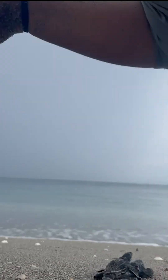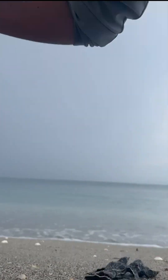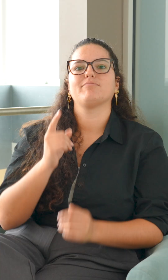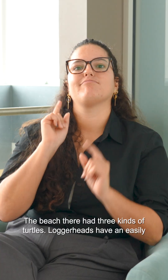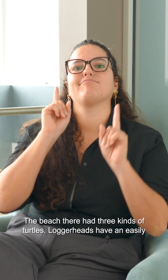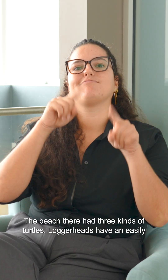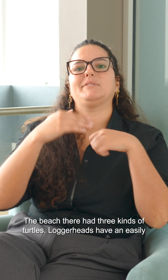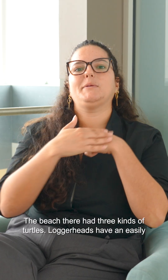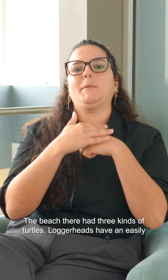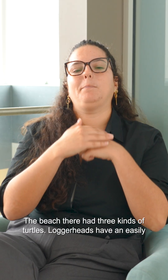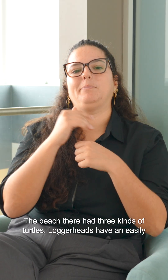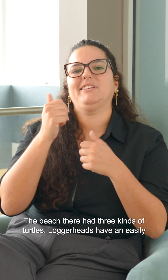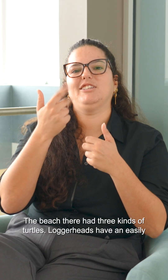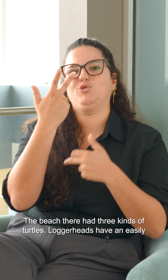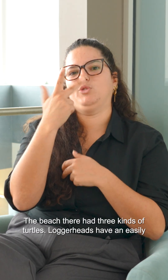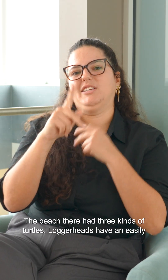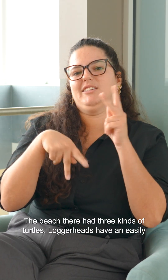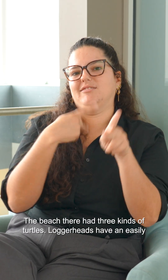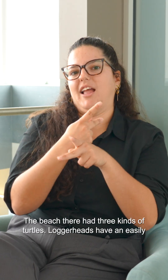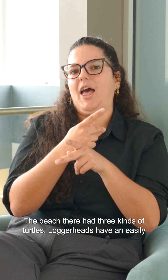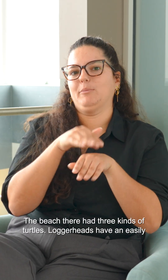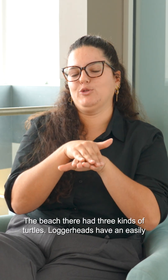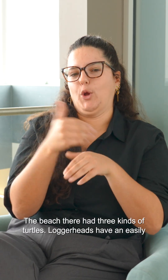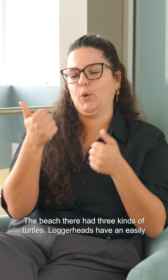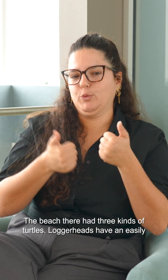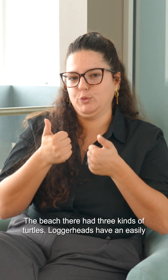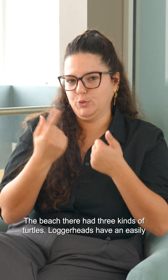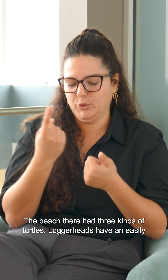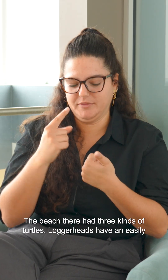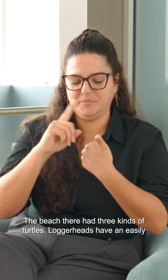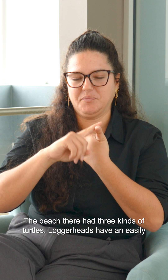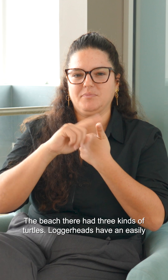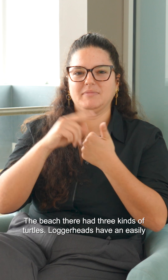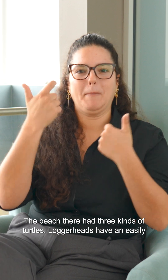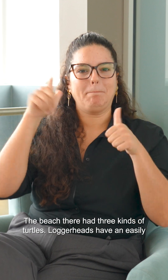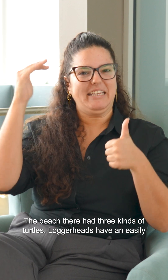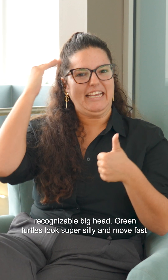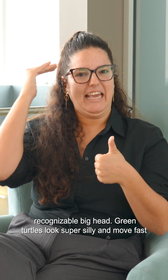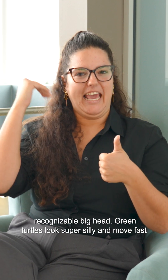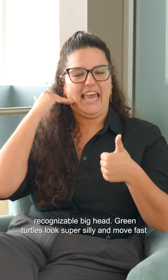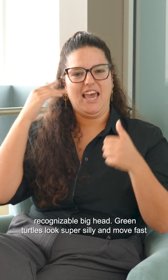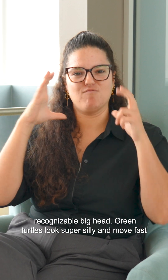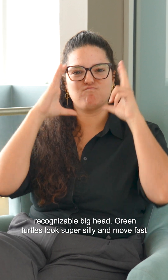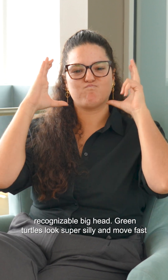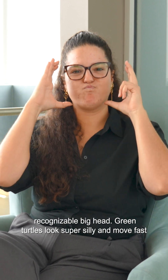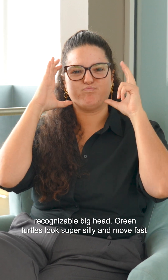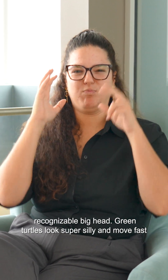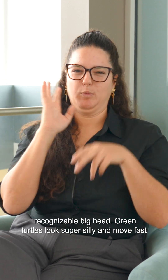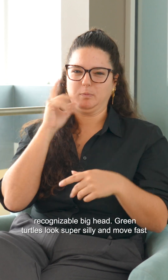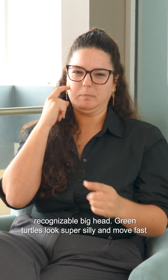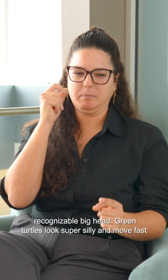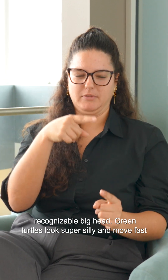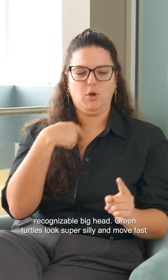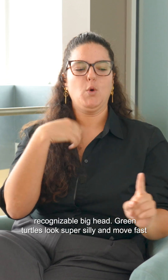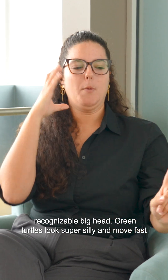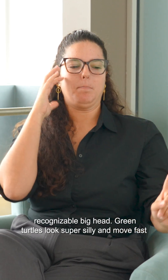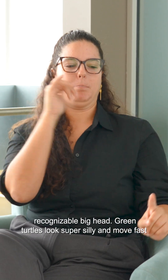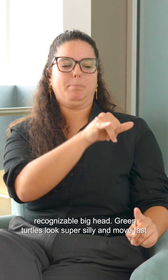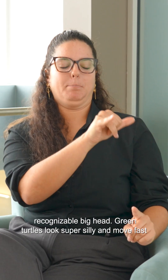The beach there had three kinds of turtles. Loggerheads have an easily recognizable big head. The turtles